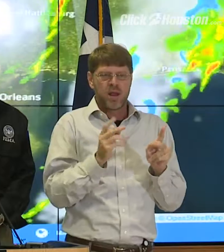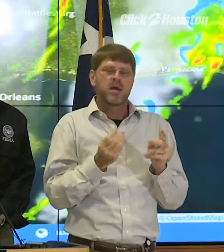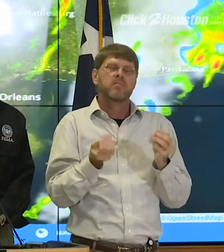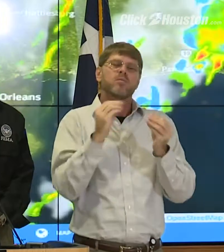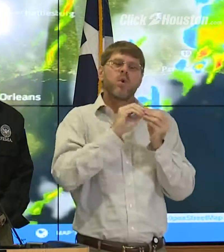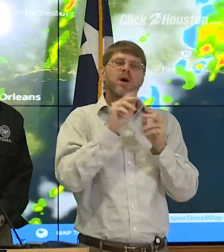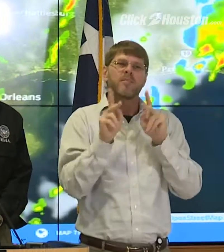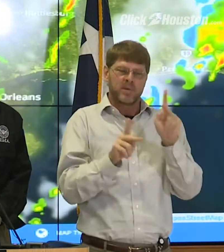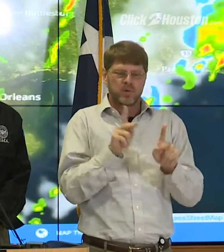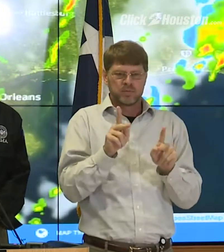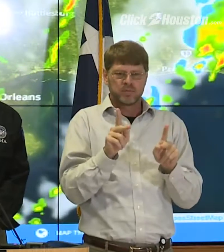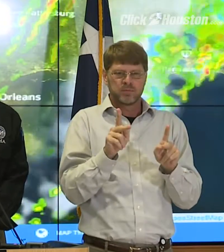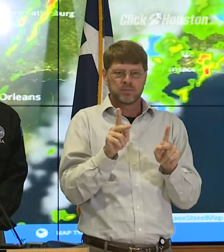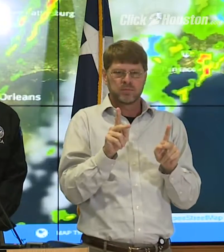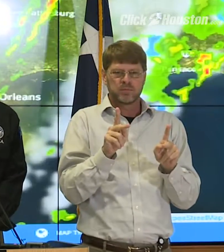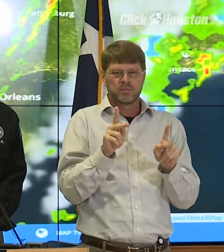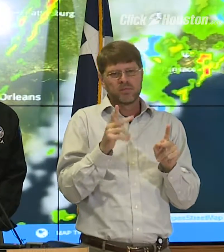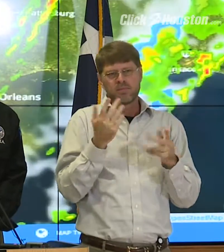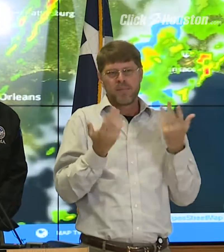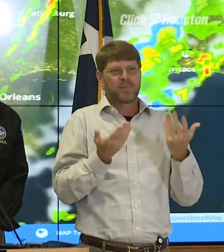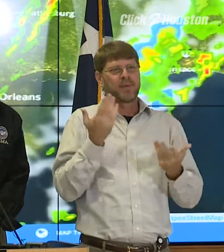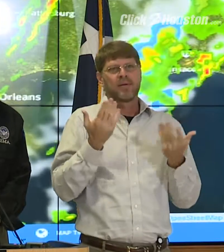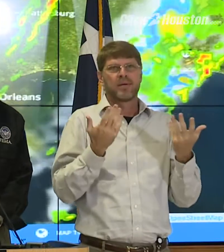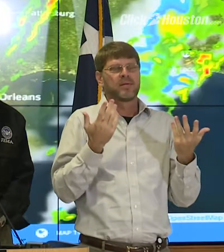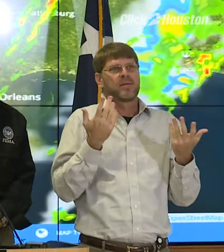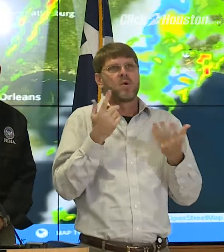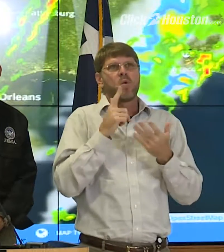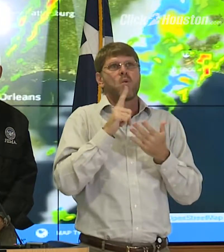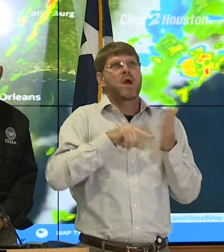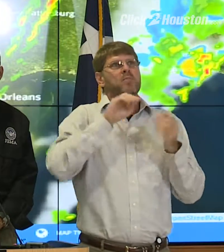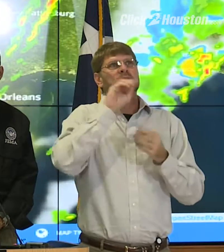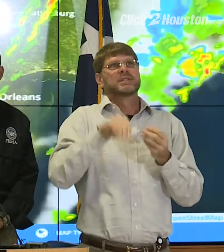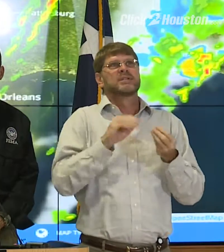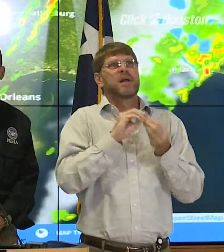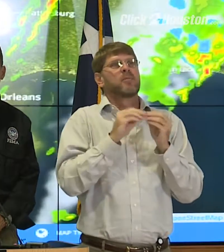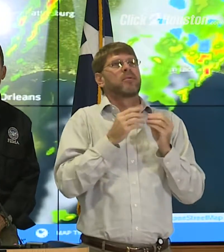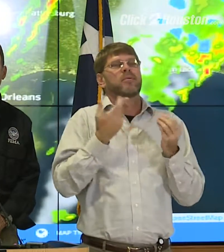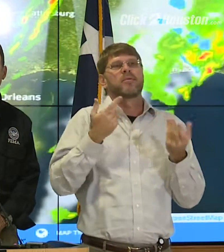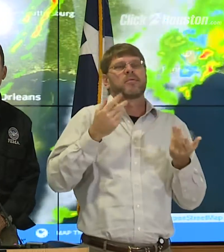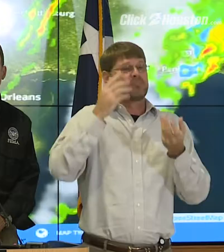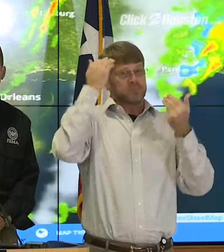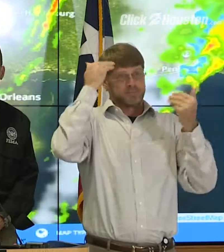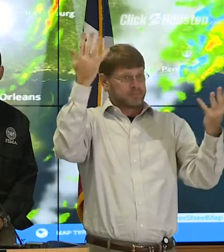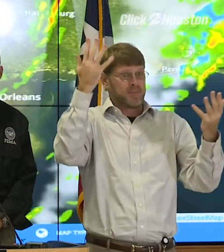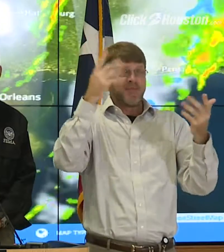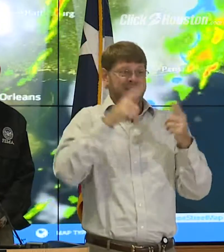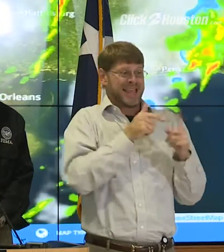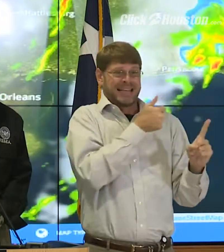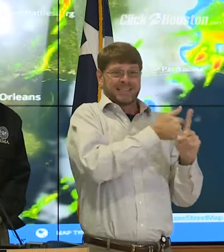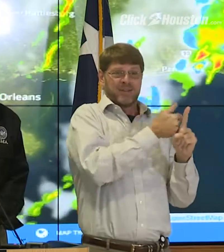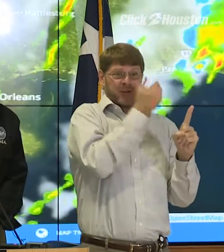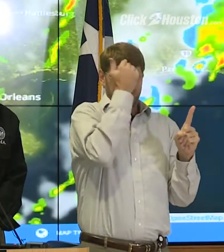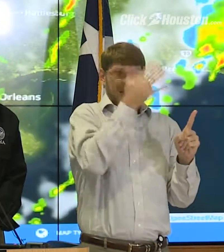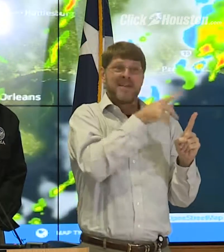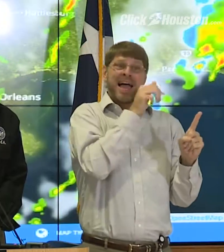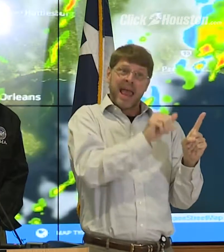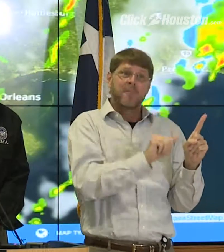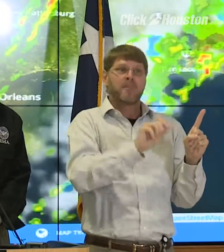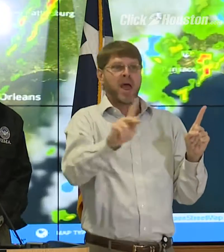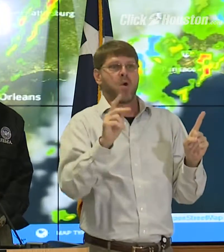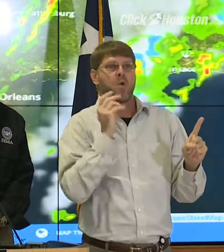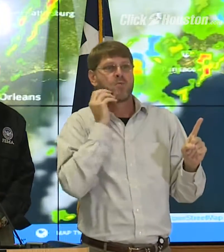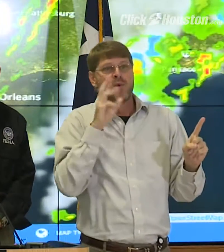more people by a factor of who knows how much that don't yet know if they can go back into their